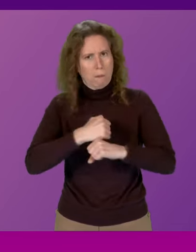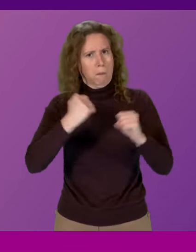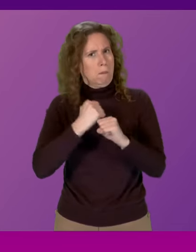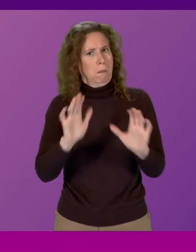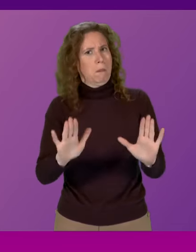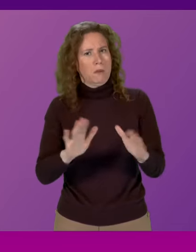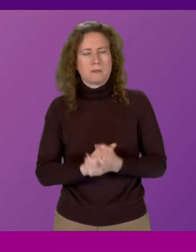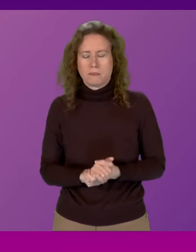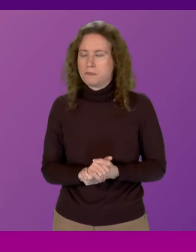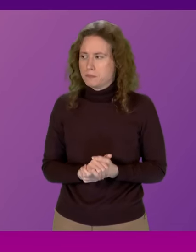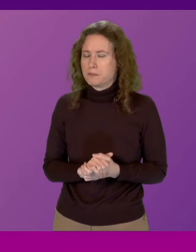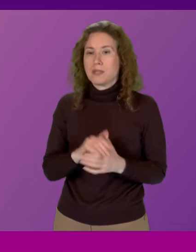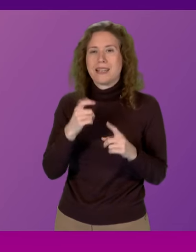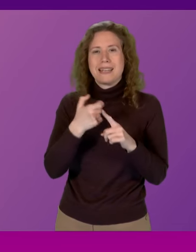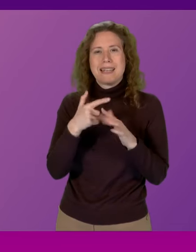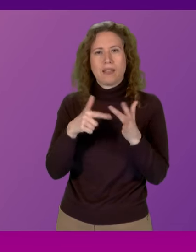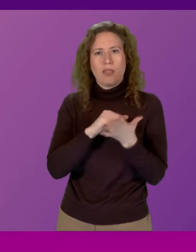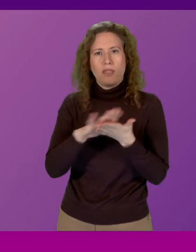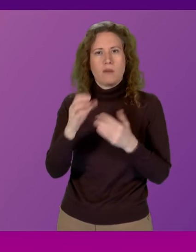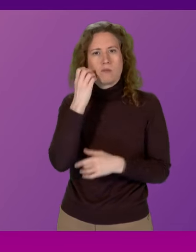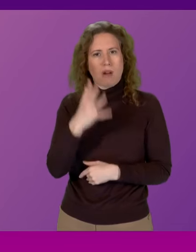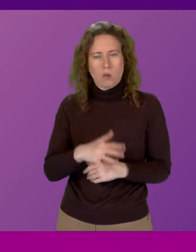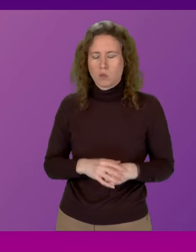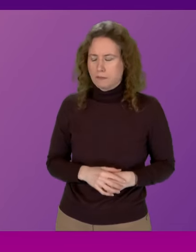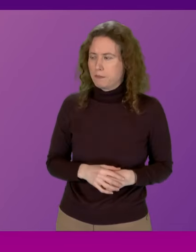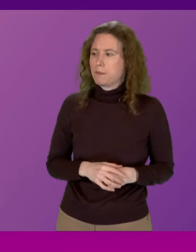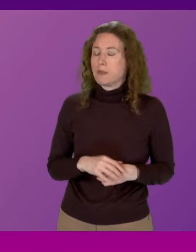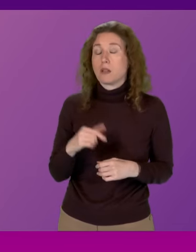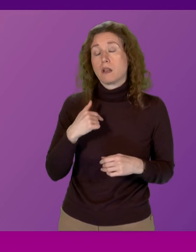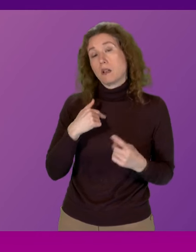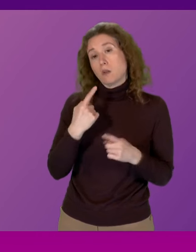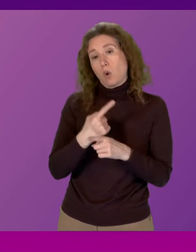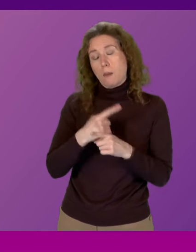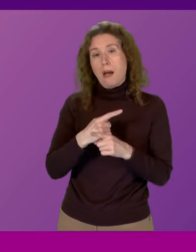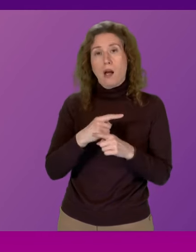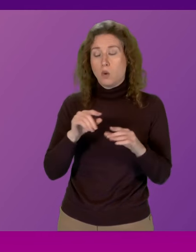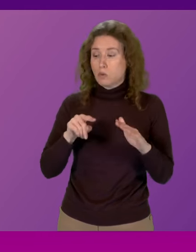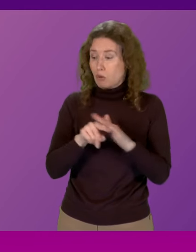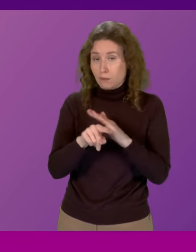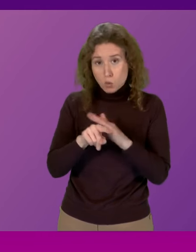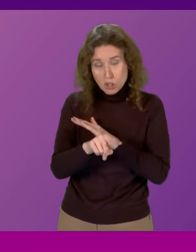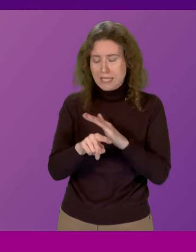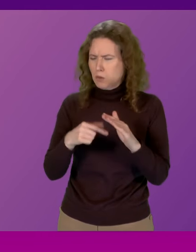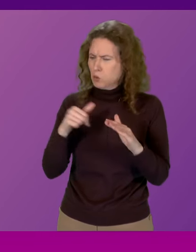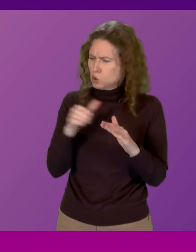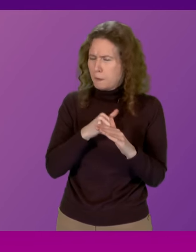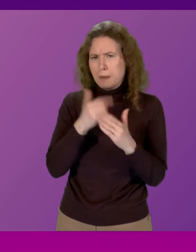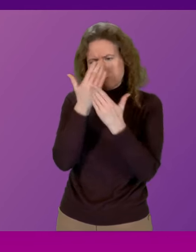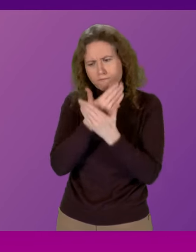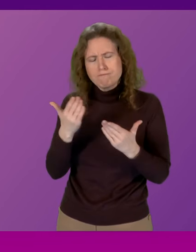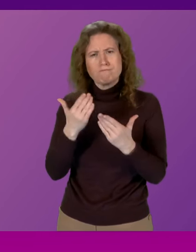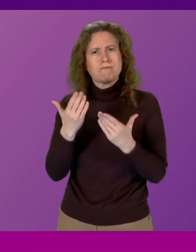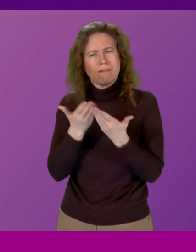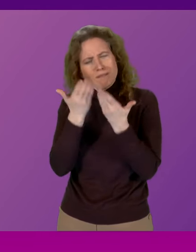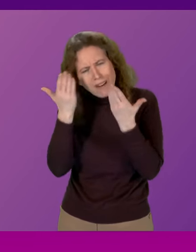Keith Grant our approach to migration and refugees should have dignity fairness and respect at its core